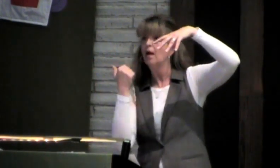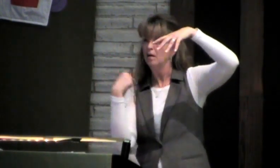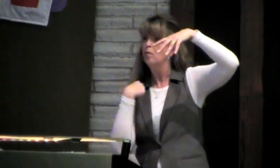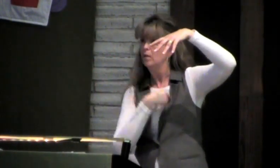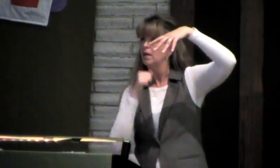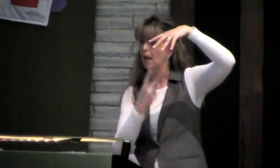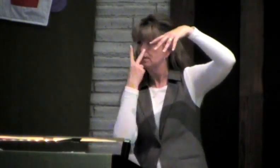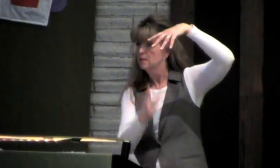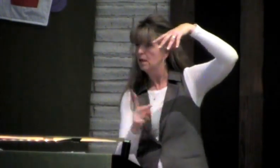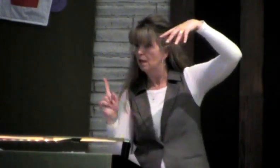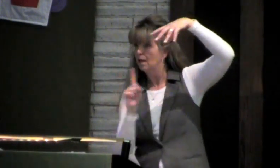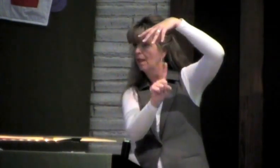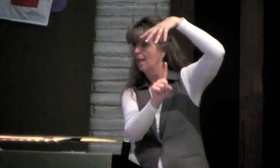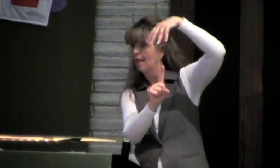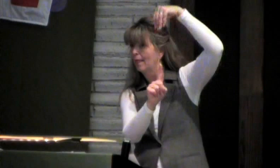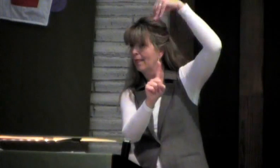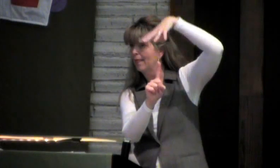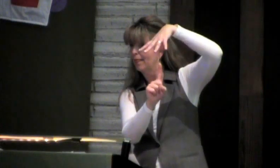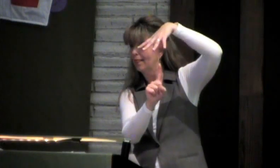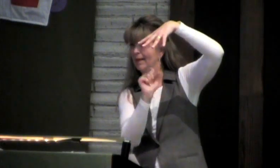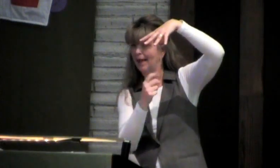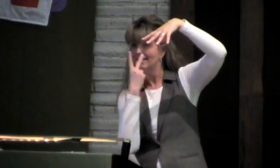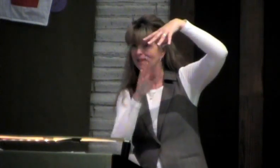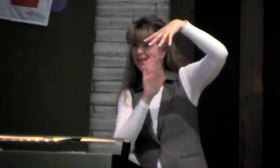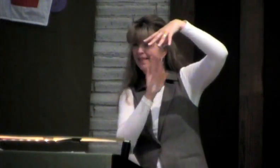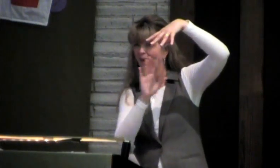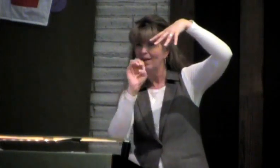for fear that their deeds will be exposed.